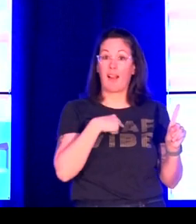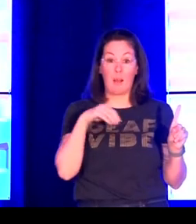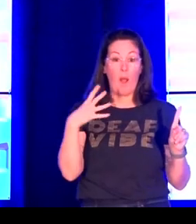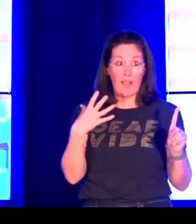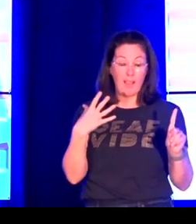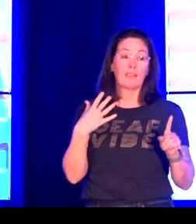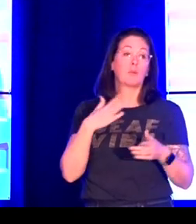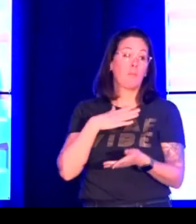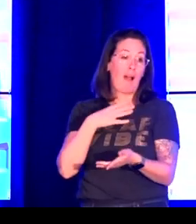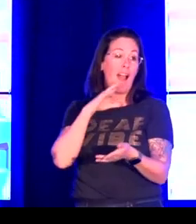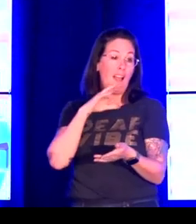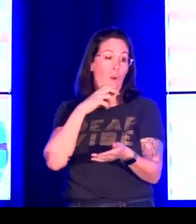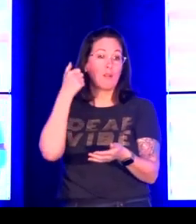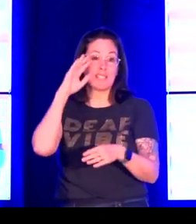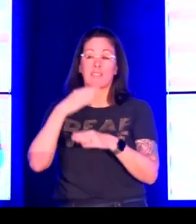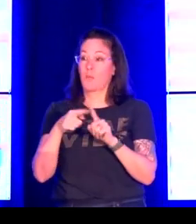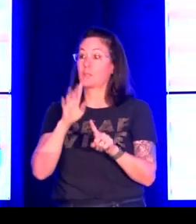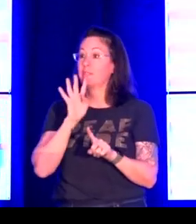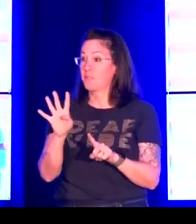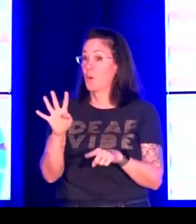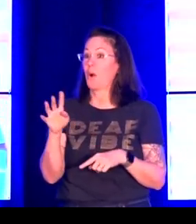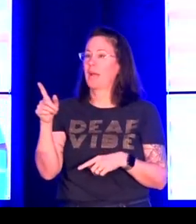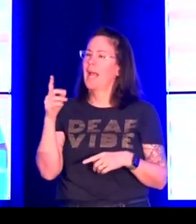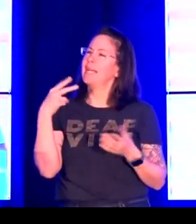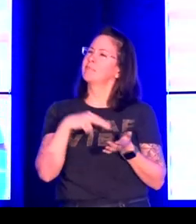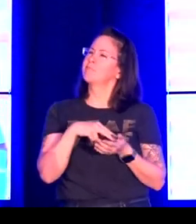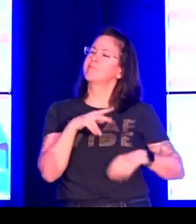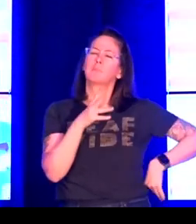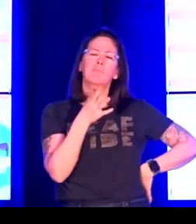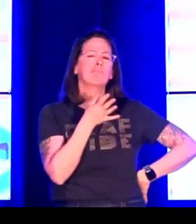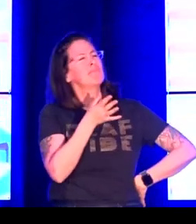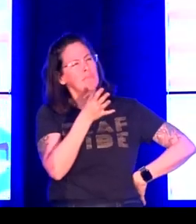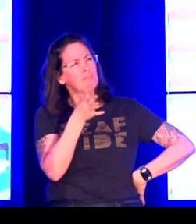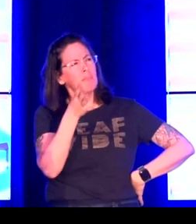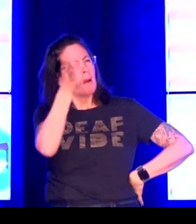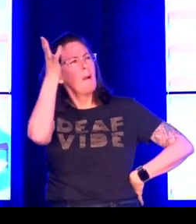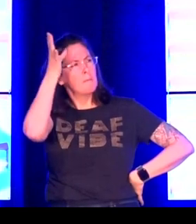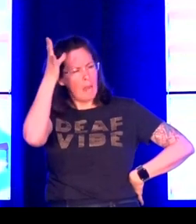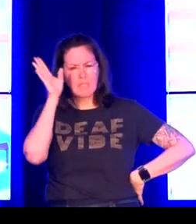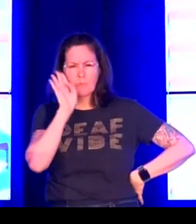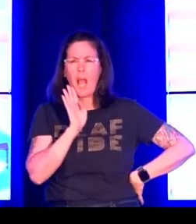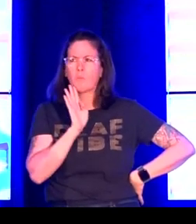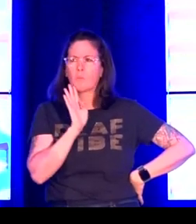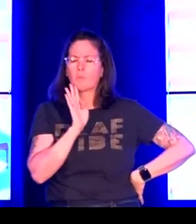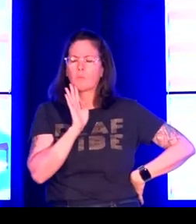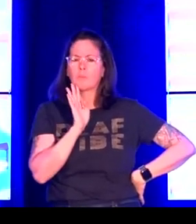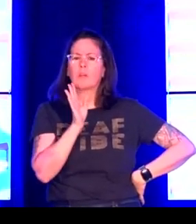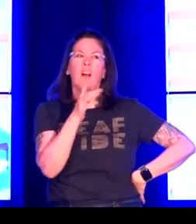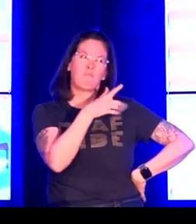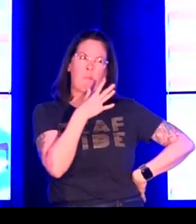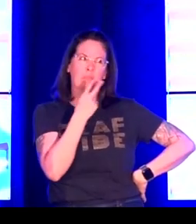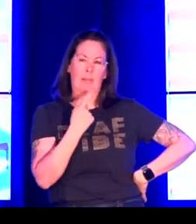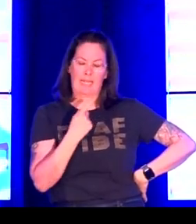work. So remember, my husband is black and I am white. My son, when he was four years old, said, oh,